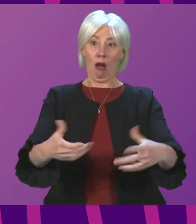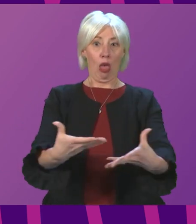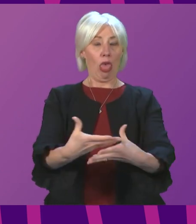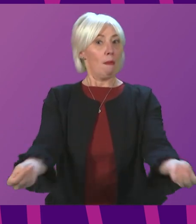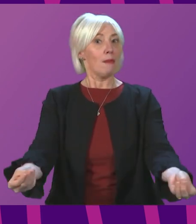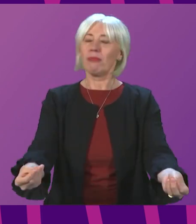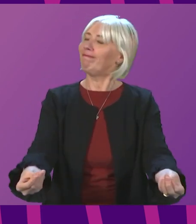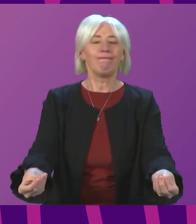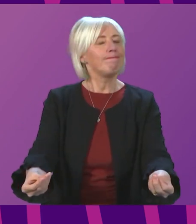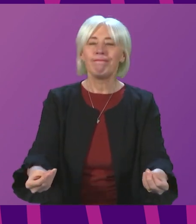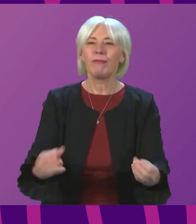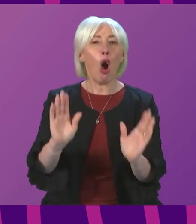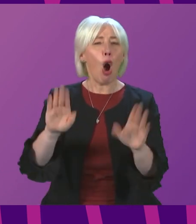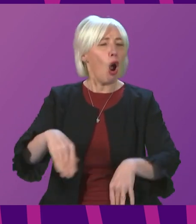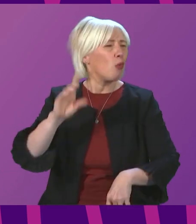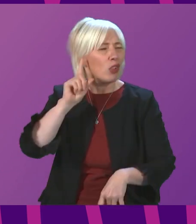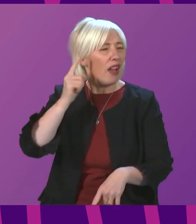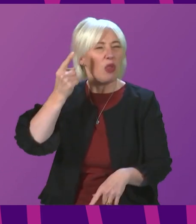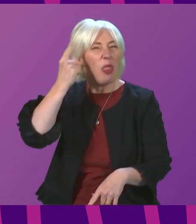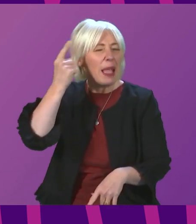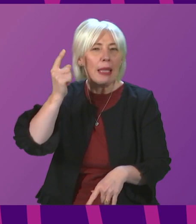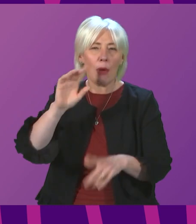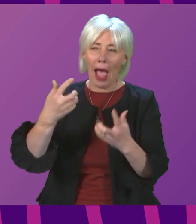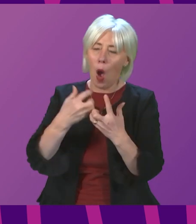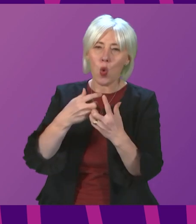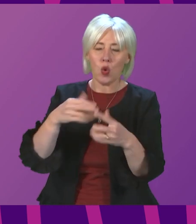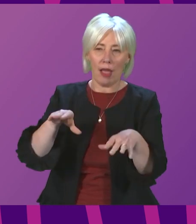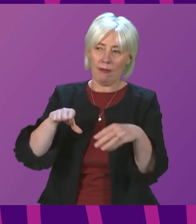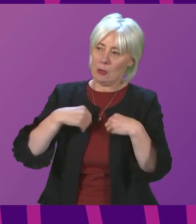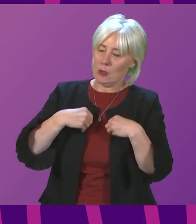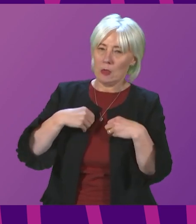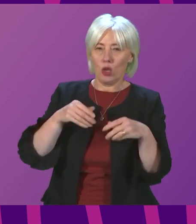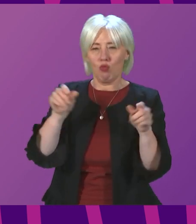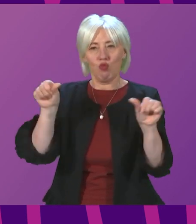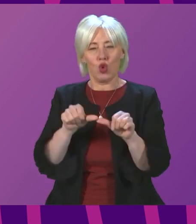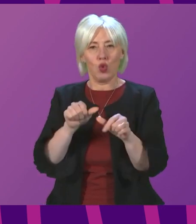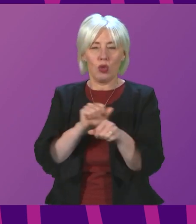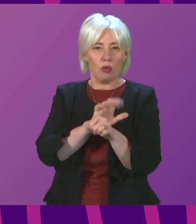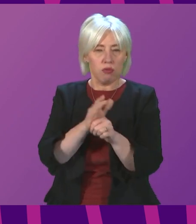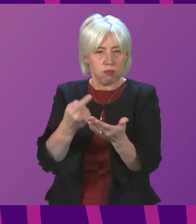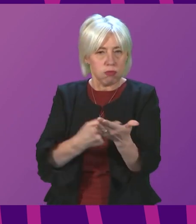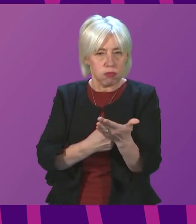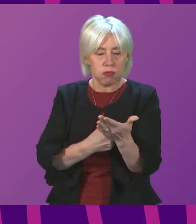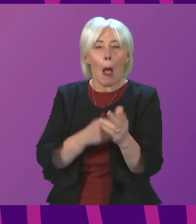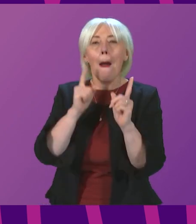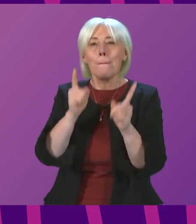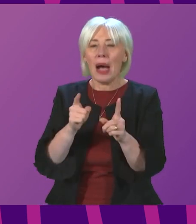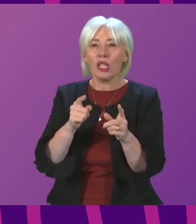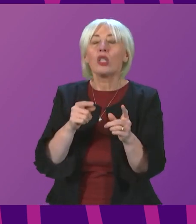disappeared or that we no longer need to think at all about mitigating the harm it can do. Hopefully, we are on a path from COVID being